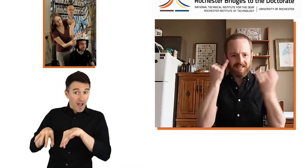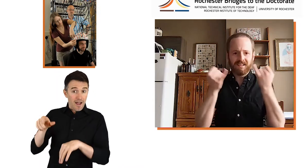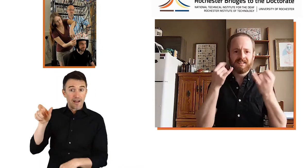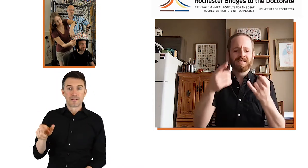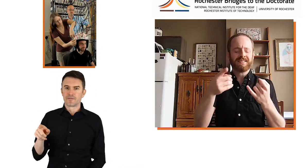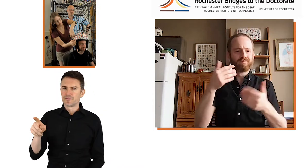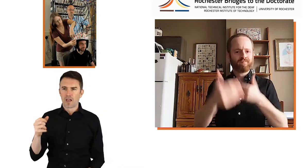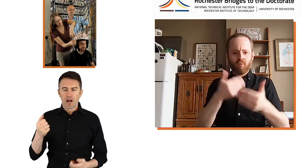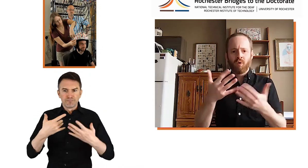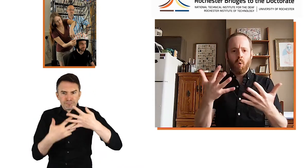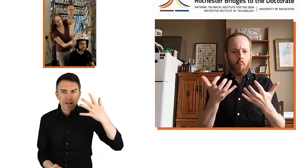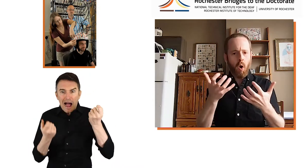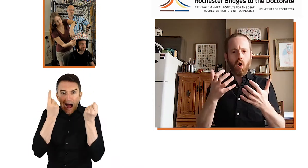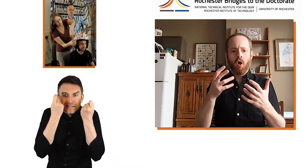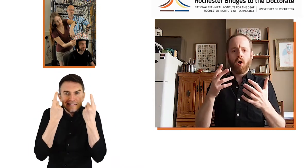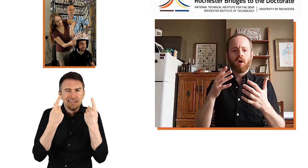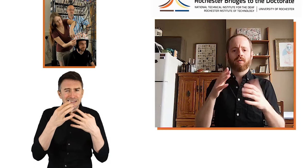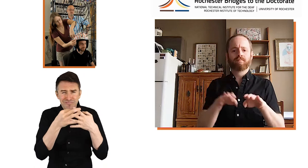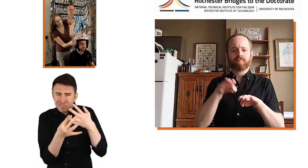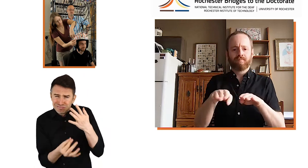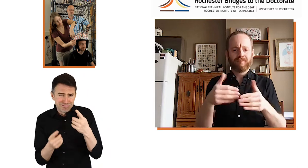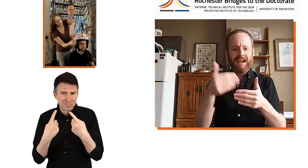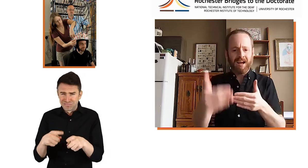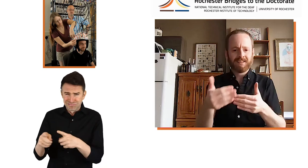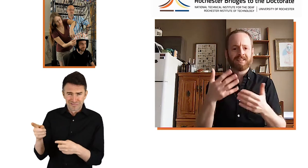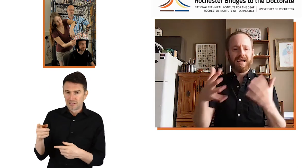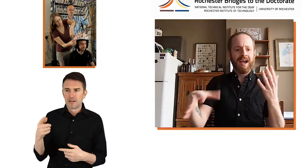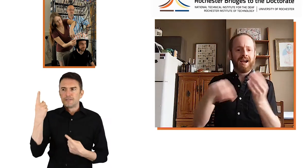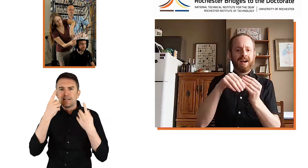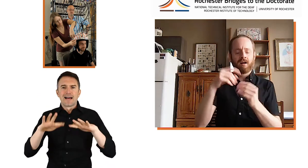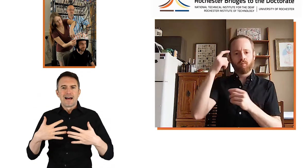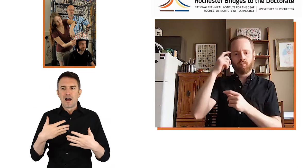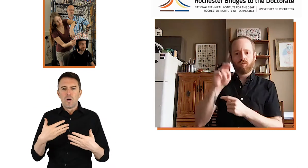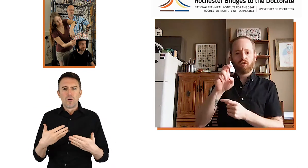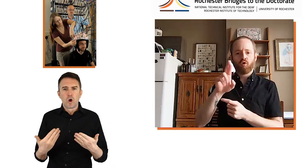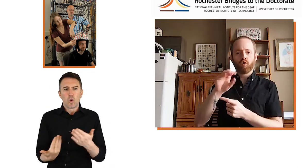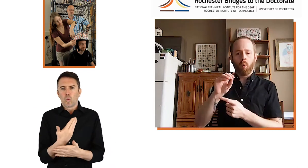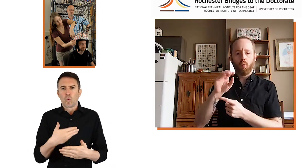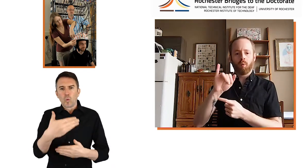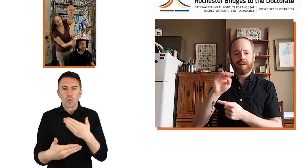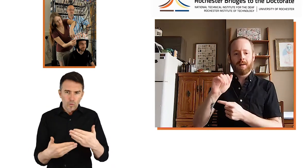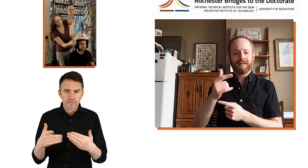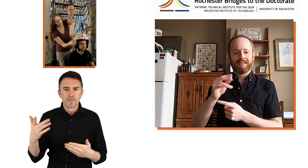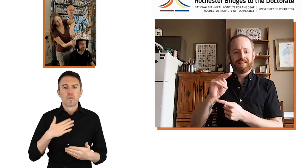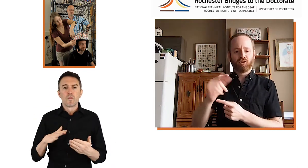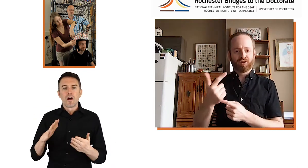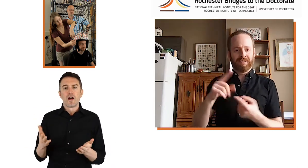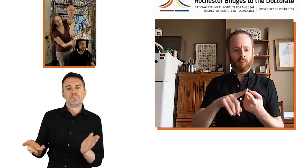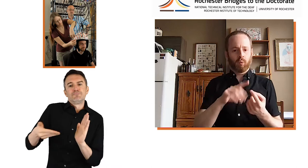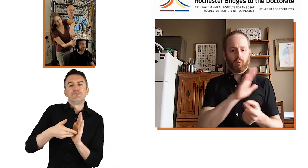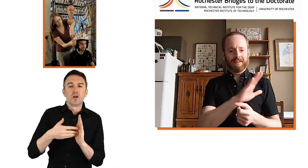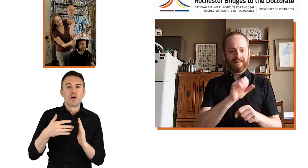Matt Dye is full of ideas and was at this time. For the next step, he wanted to add